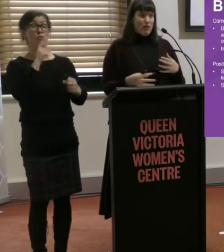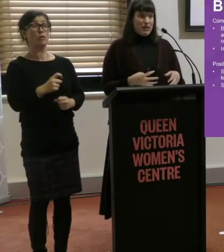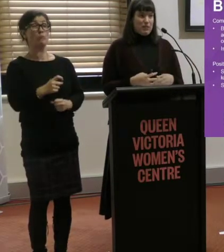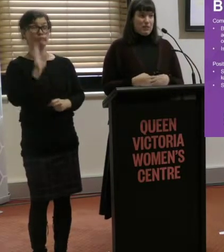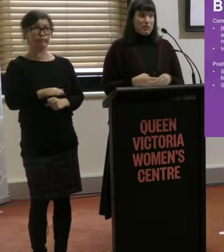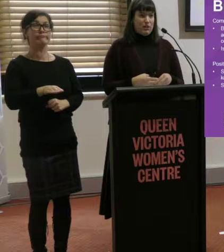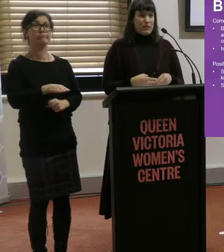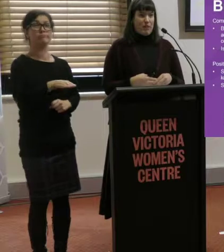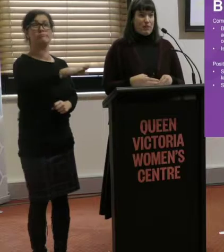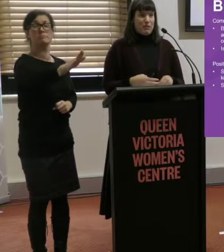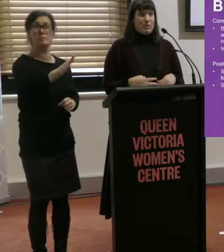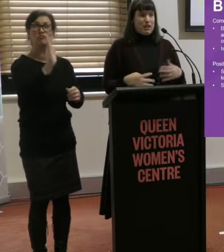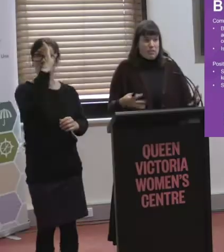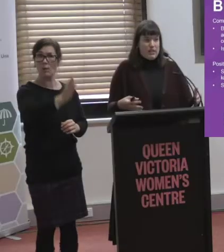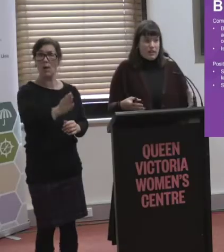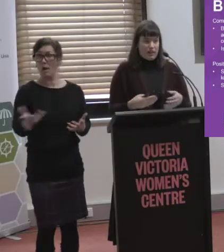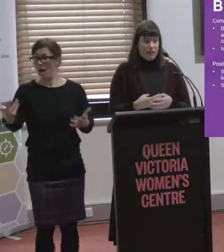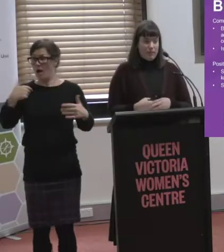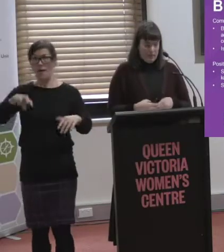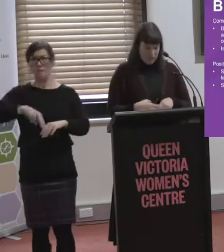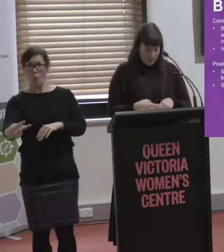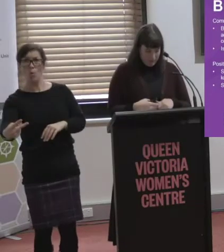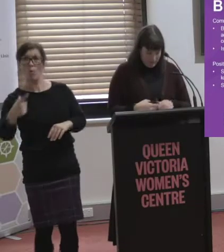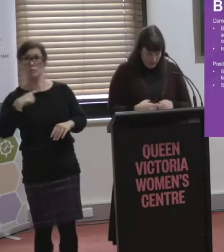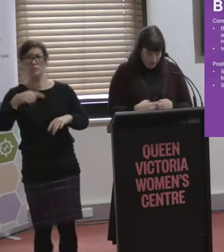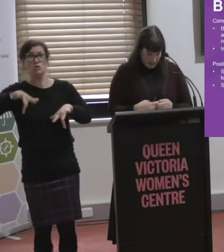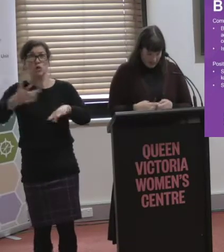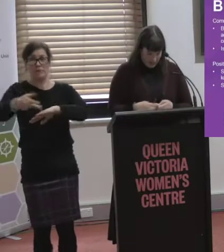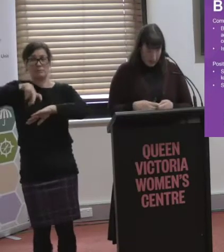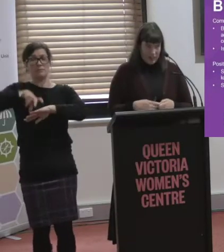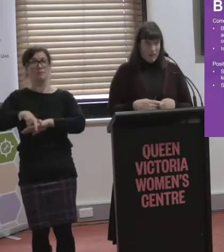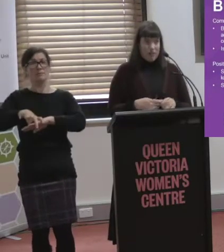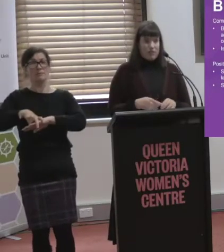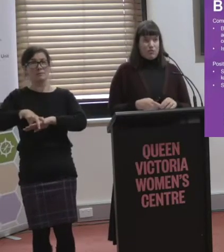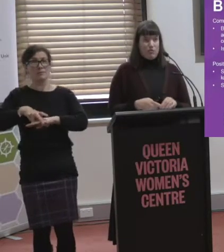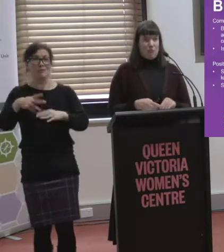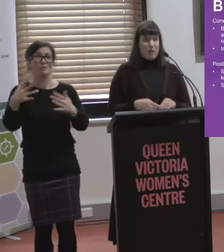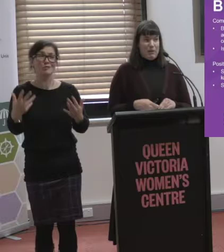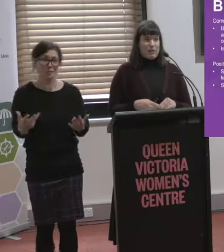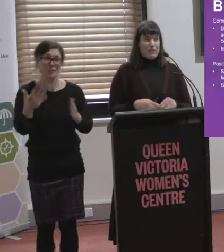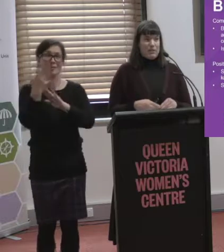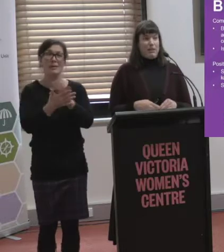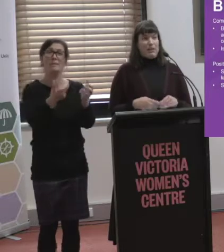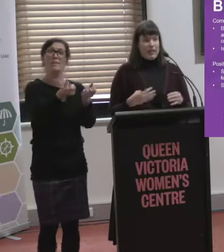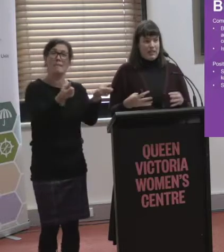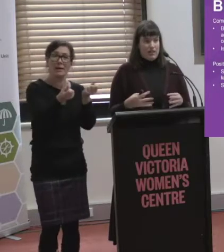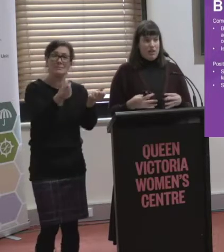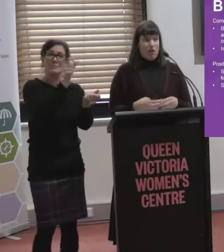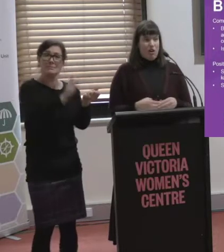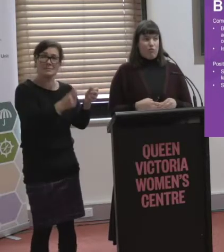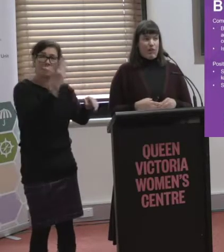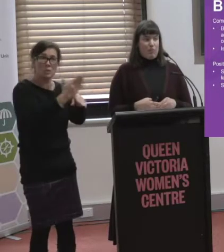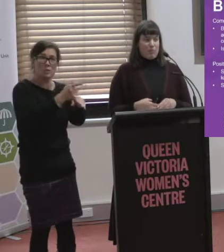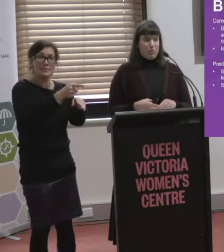and been injured because they haven't been able to get to a seat in time, on time. So lack of awareness from bus drivers about the needs